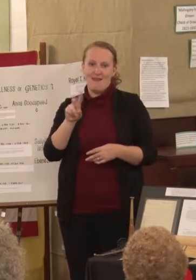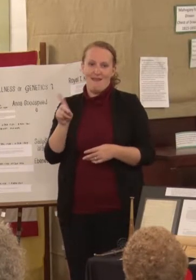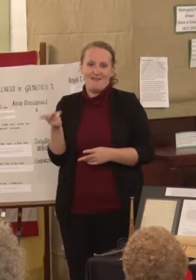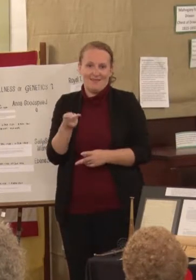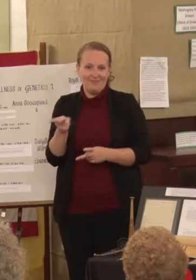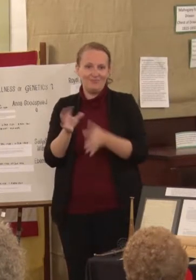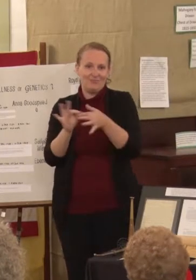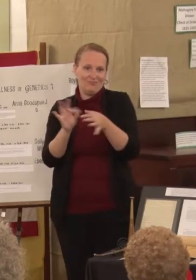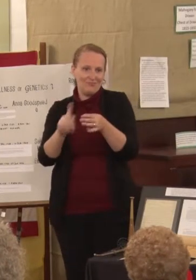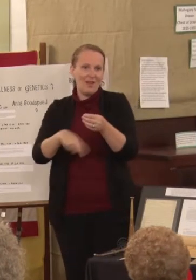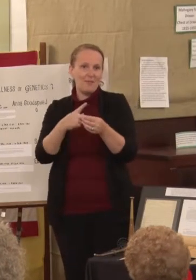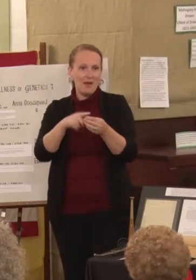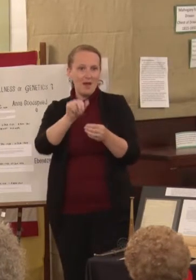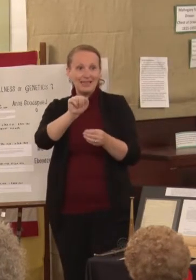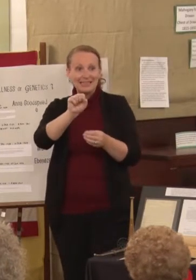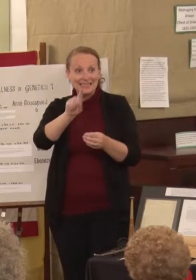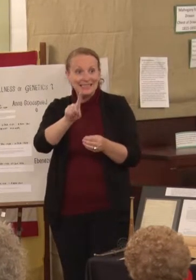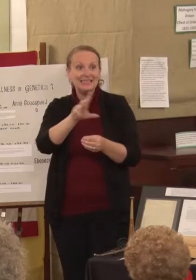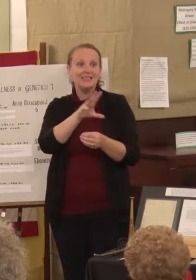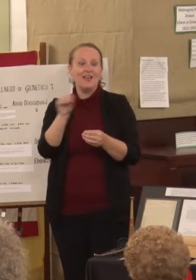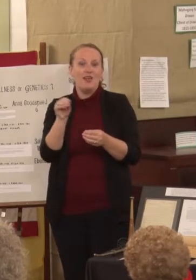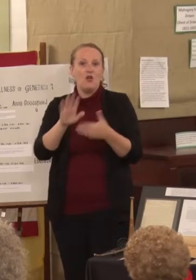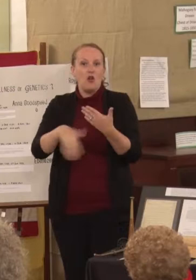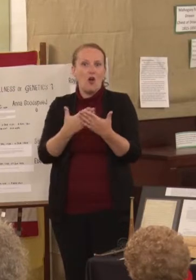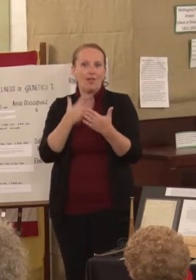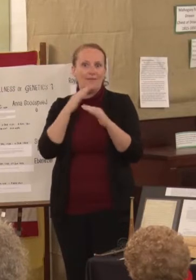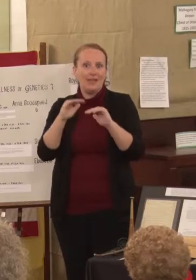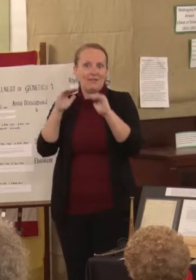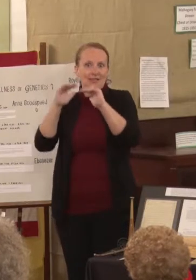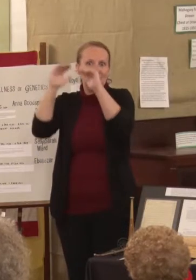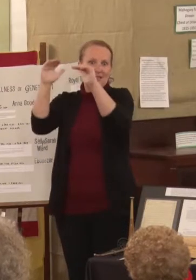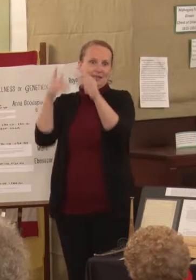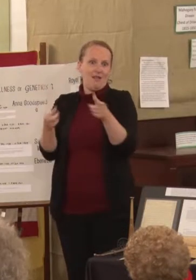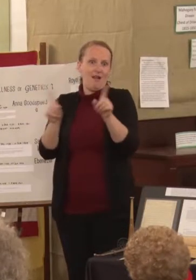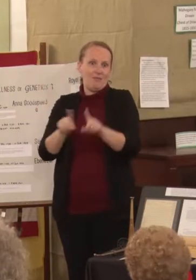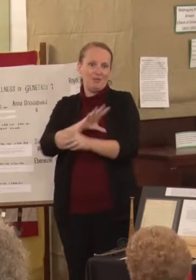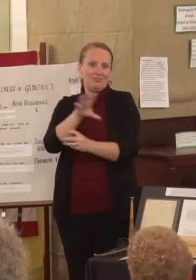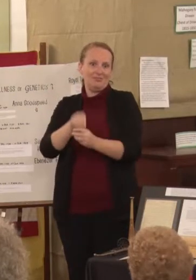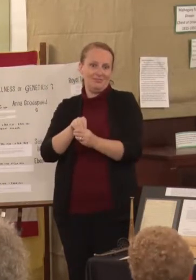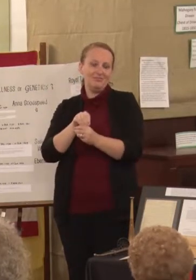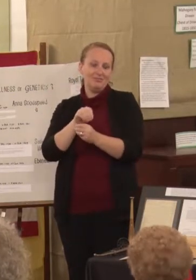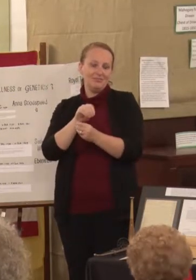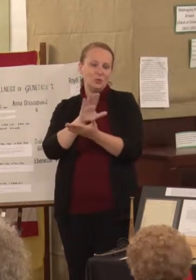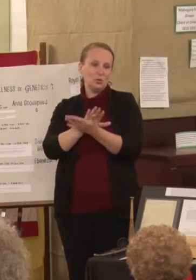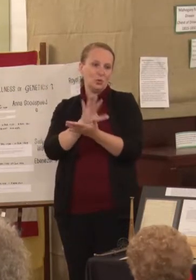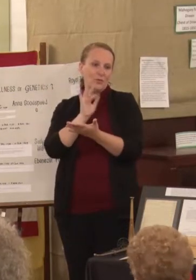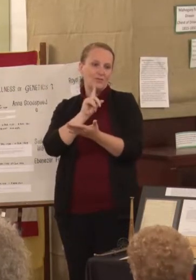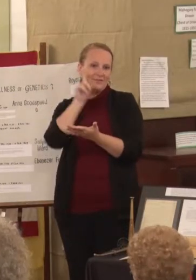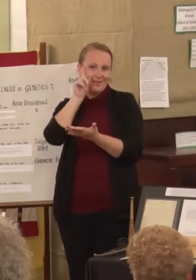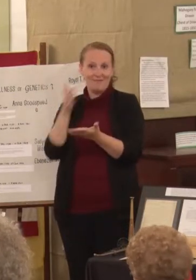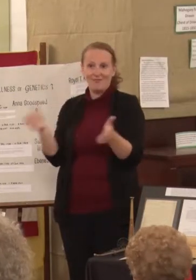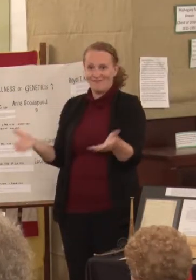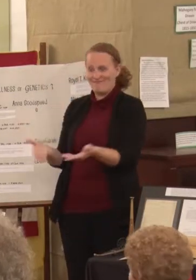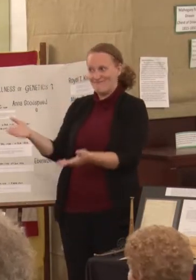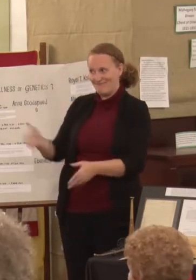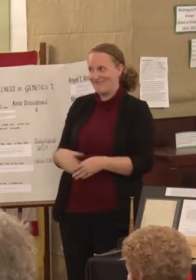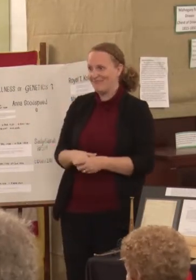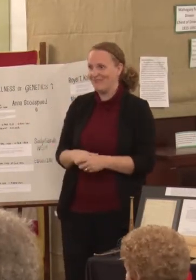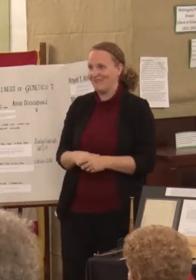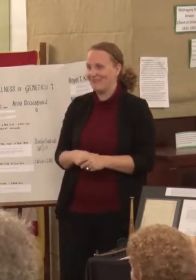in the school and in education of the deaf. So I'd like to introduce them to you. Jean? Thank you, Mary Ellen. Jean